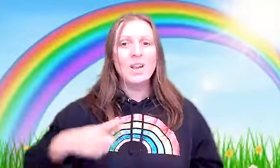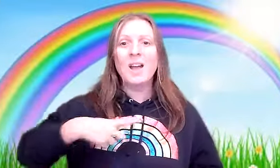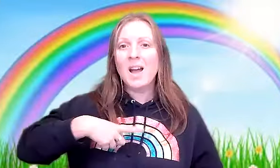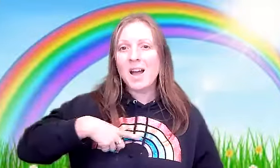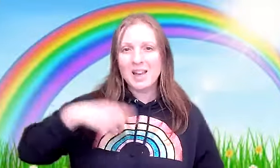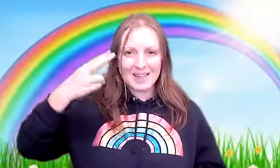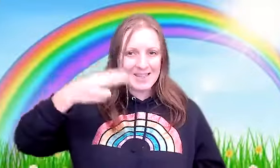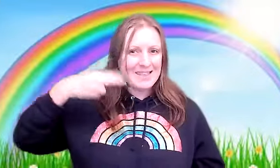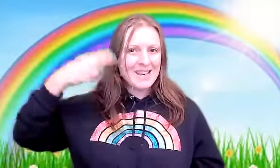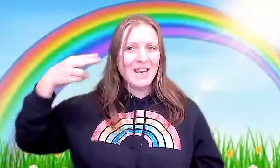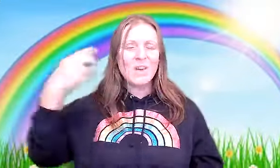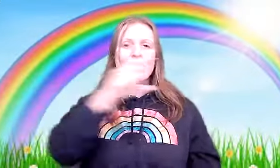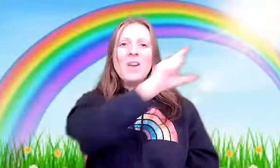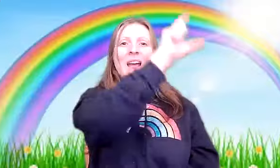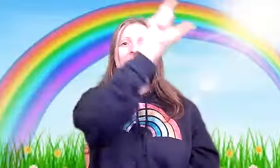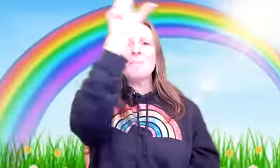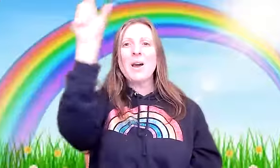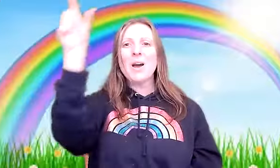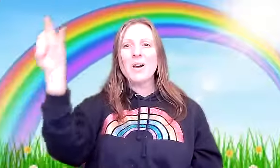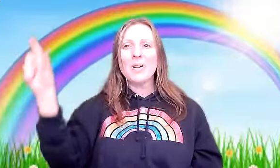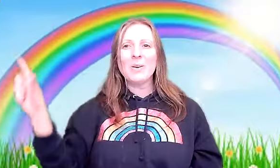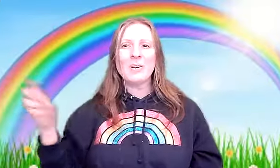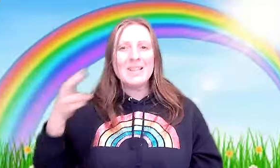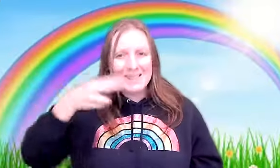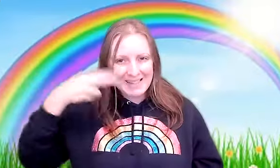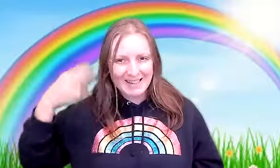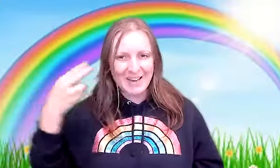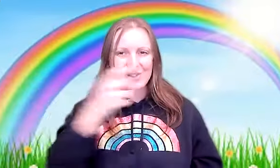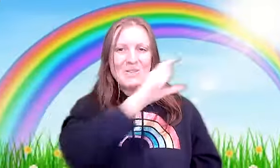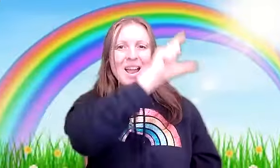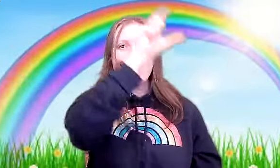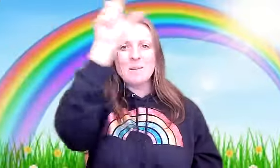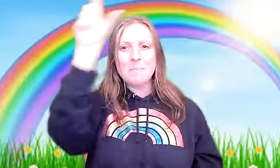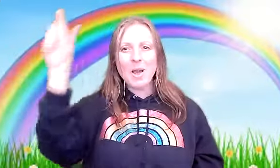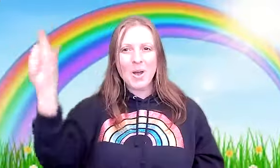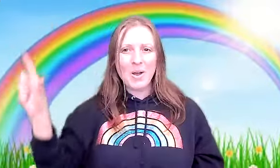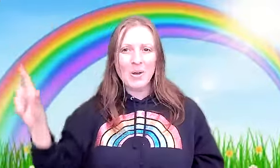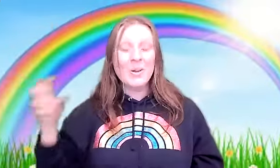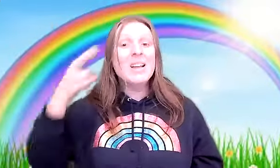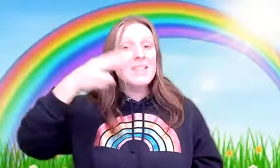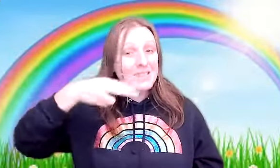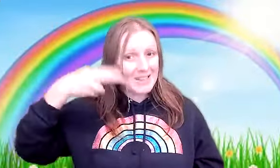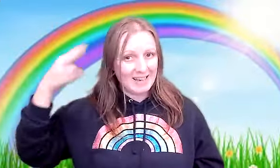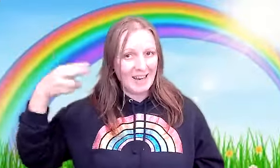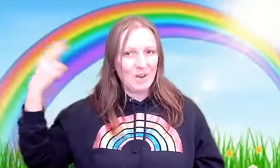I can sing a rainbow, sing a rainbow, sing a